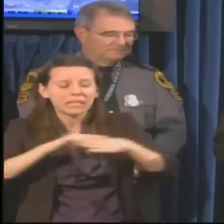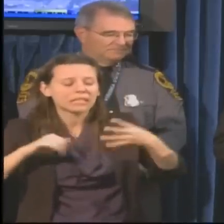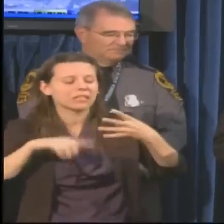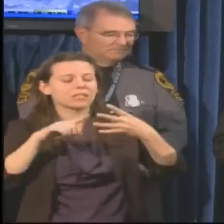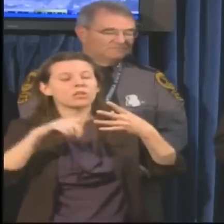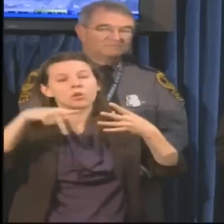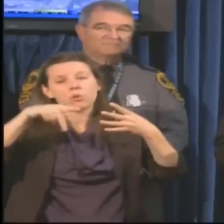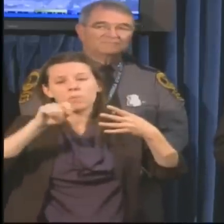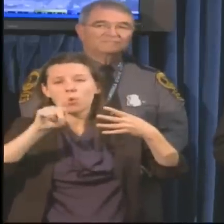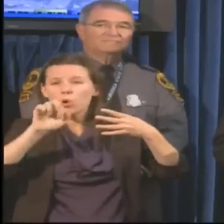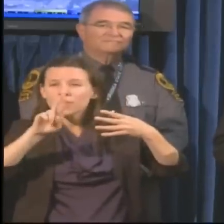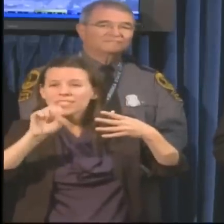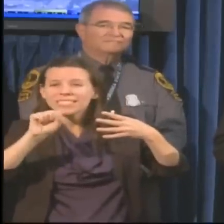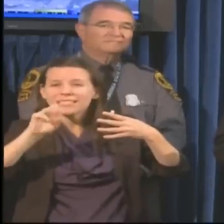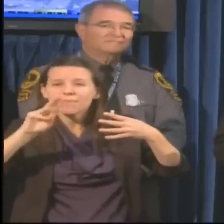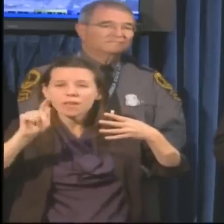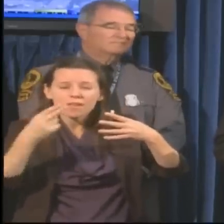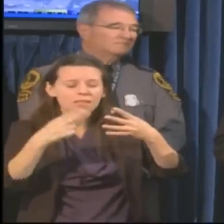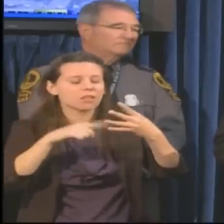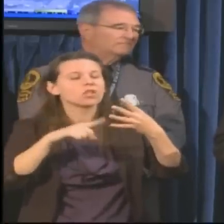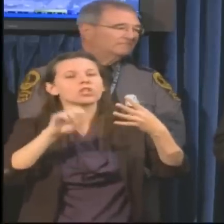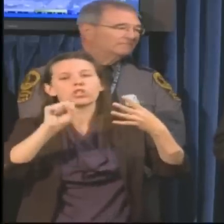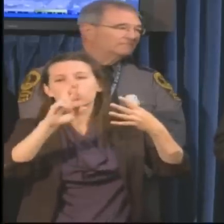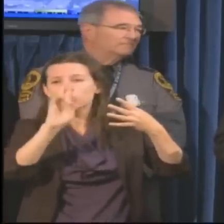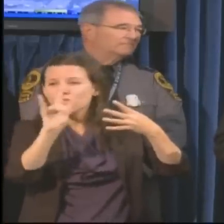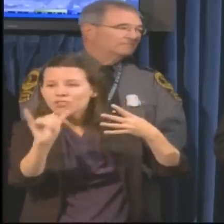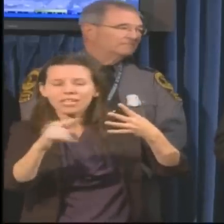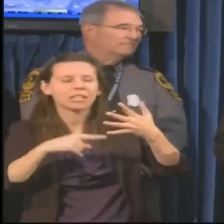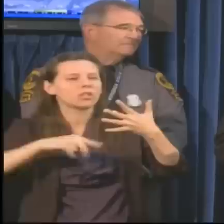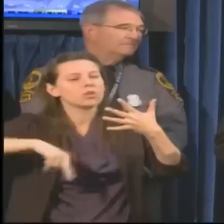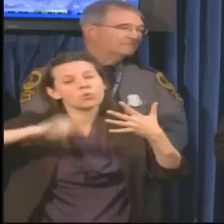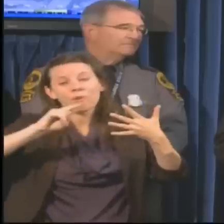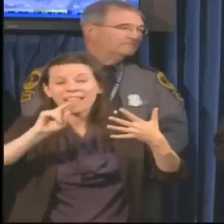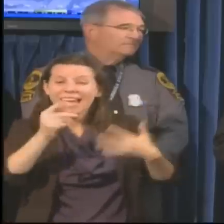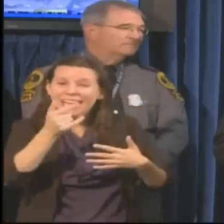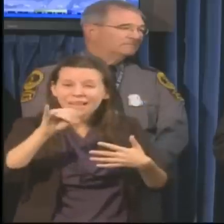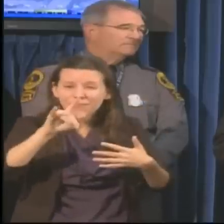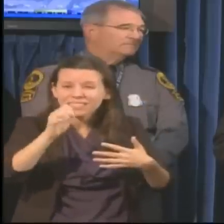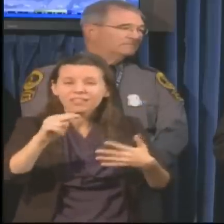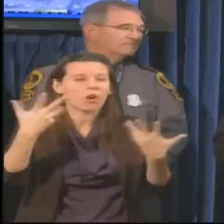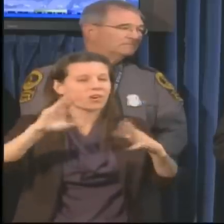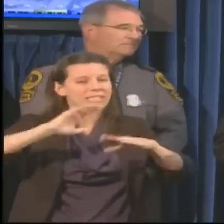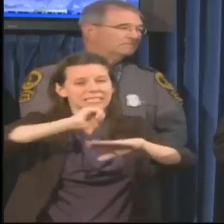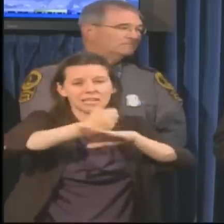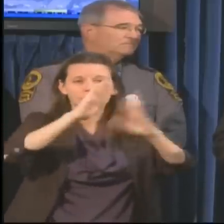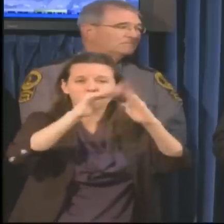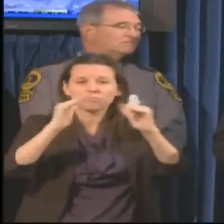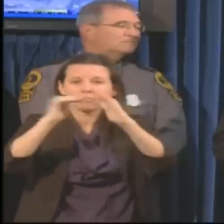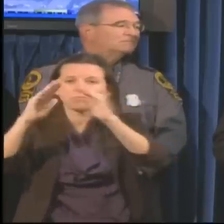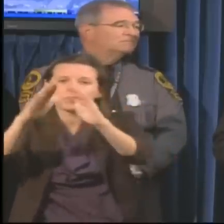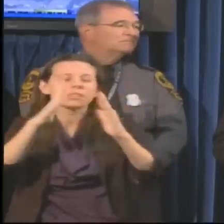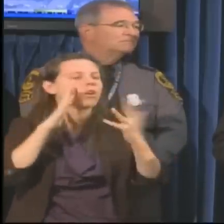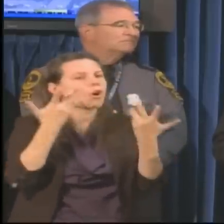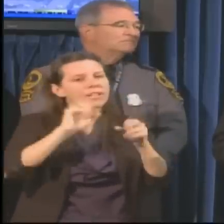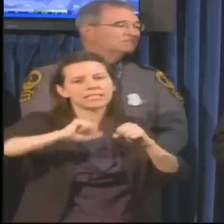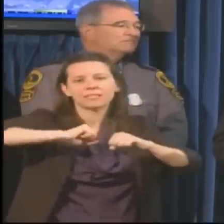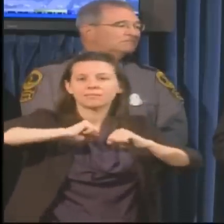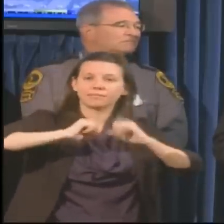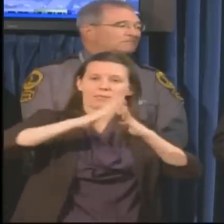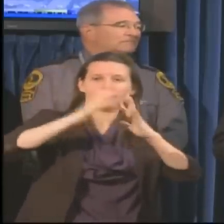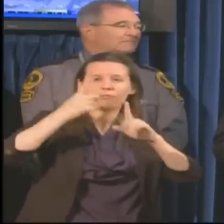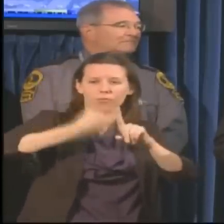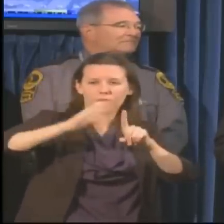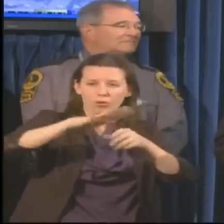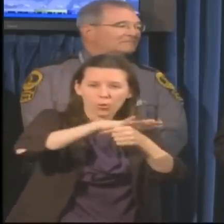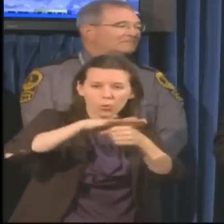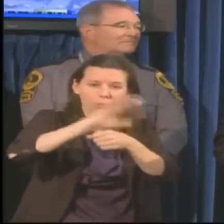and Surrey County. All of those locations have shelters open now. More will be open, all set by local governments. So please contact your local